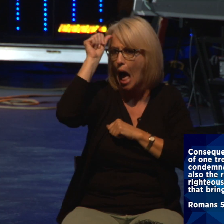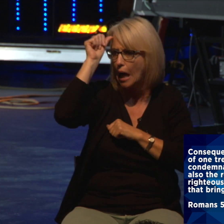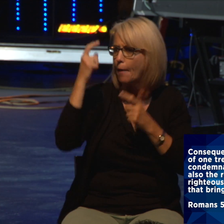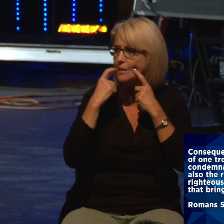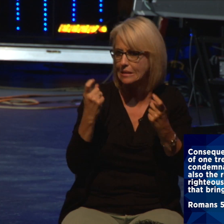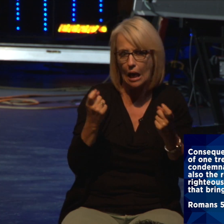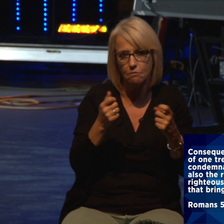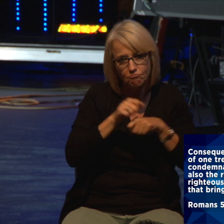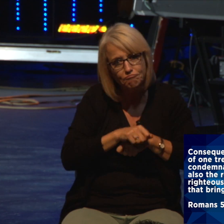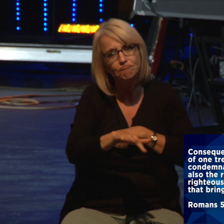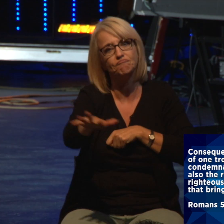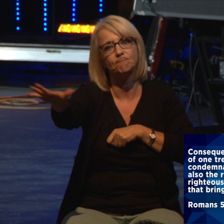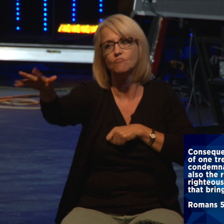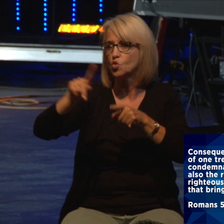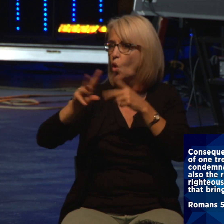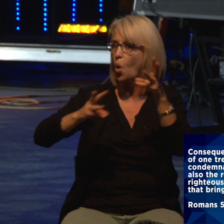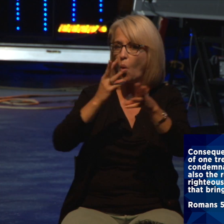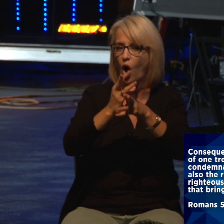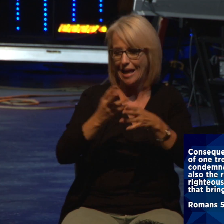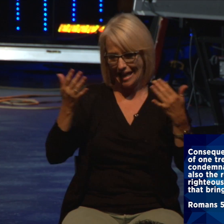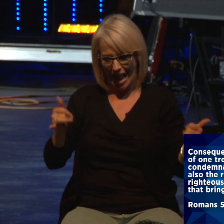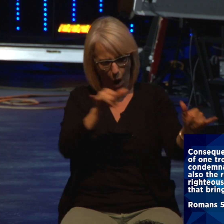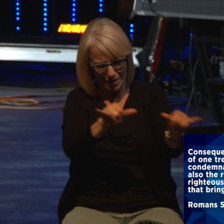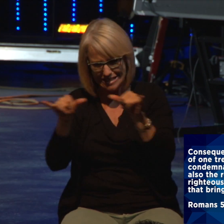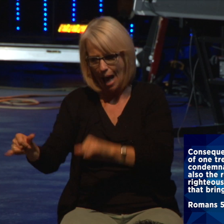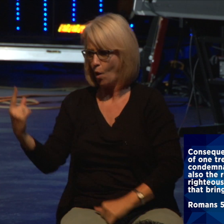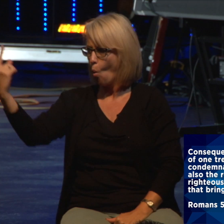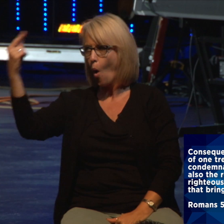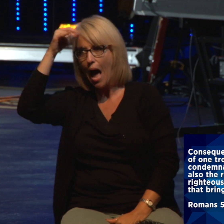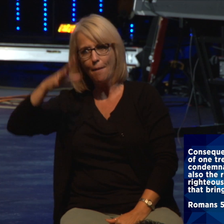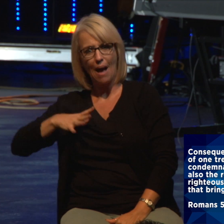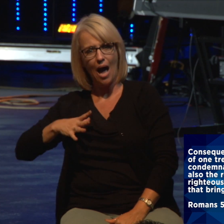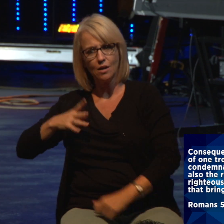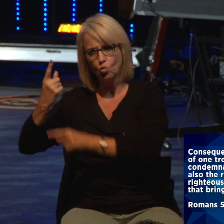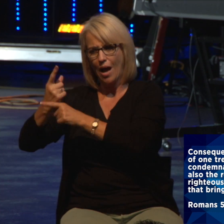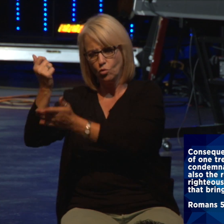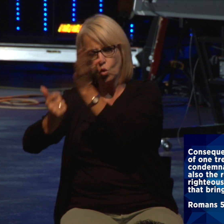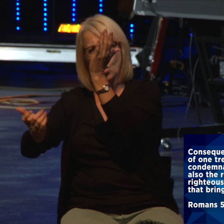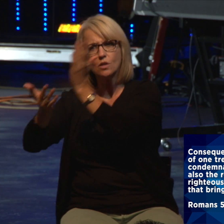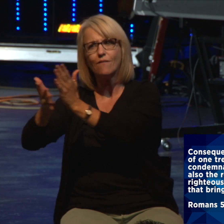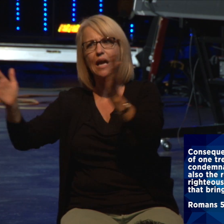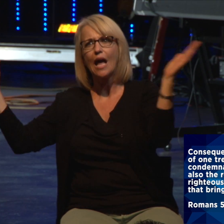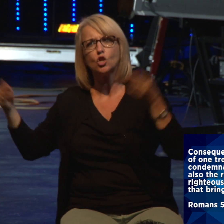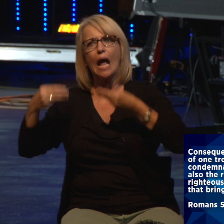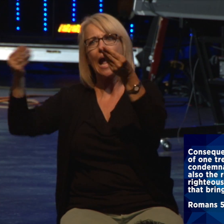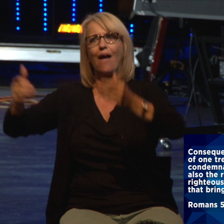so also the result of one act of righteousness was justification that brings life for all men.